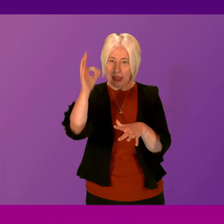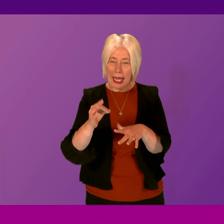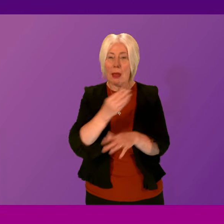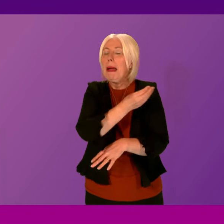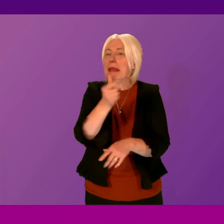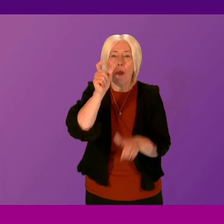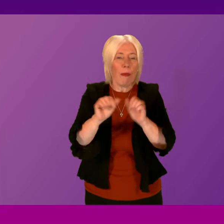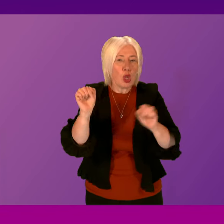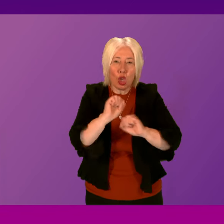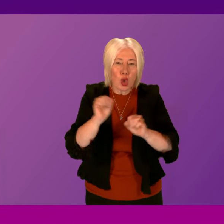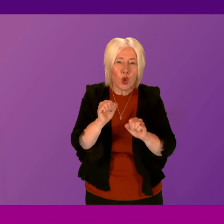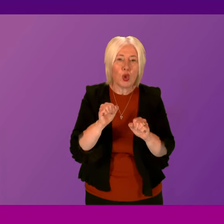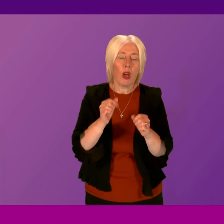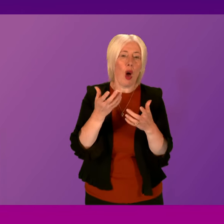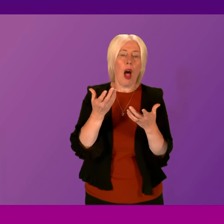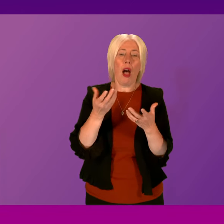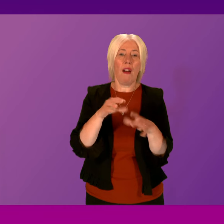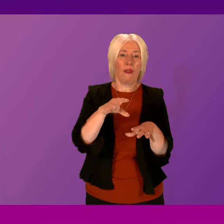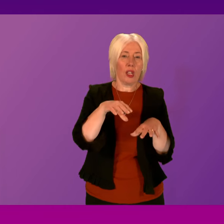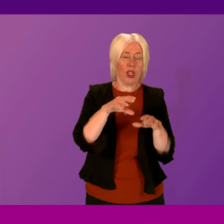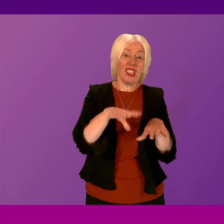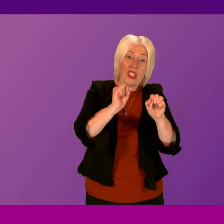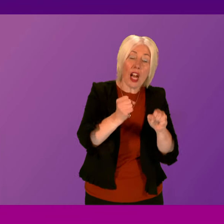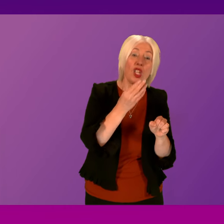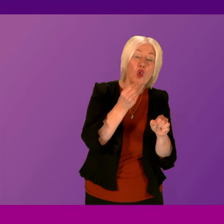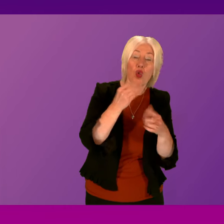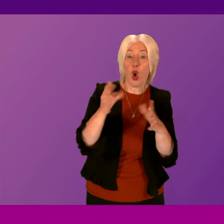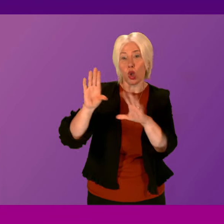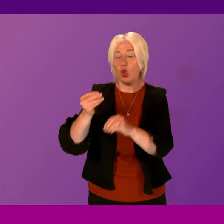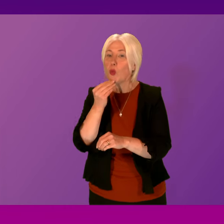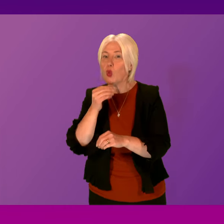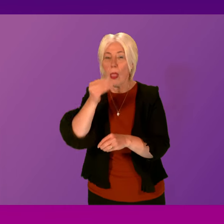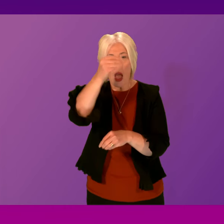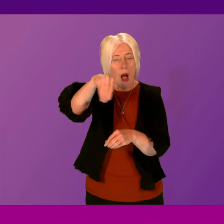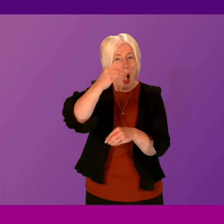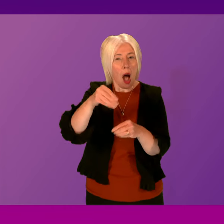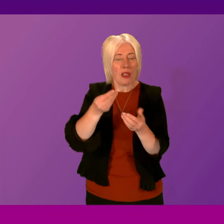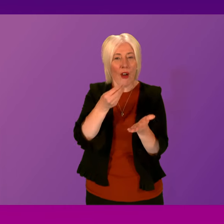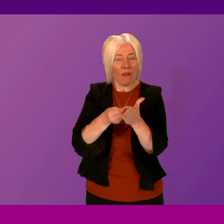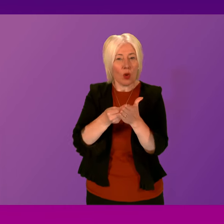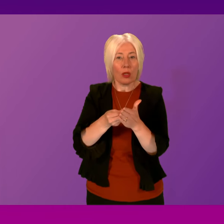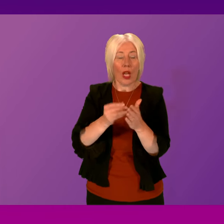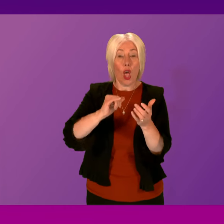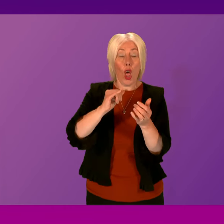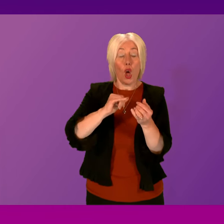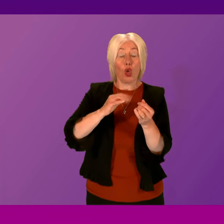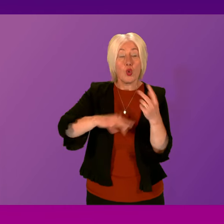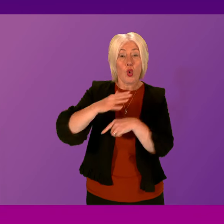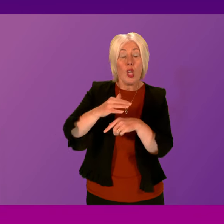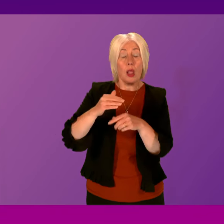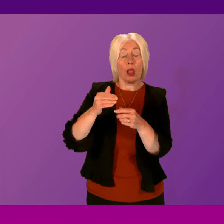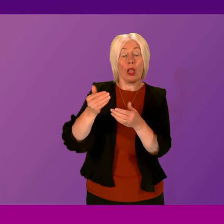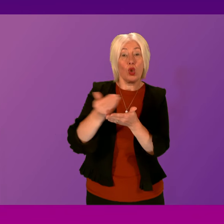activated or indeed have stopped using their cards. Social Security Scotland are contacting them to remind them that the money is theirs